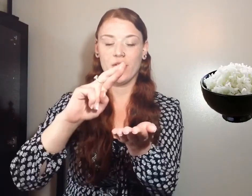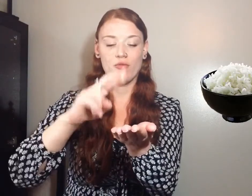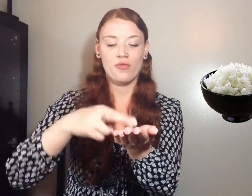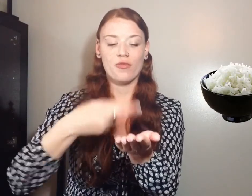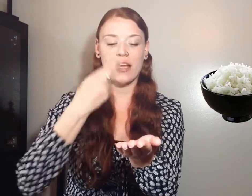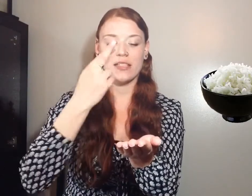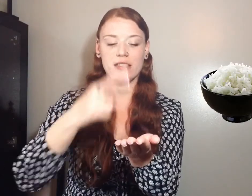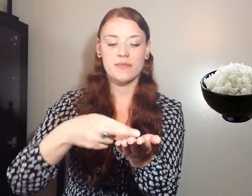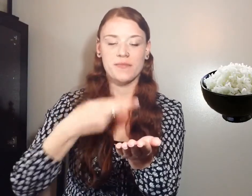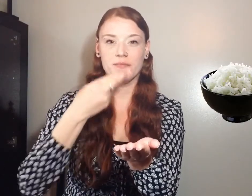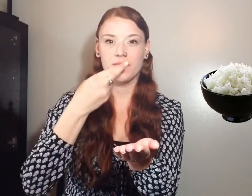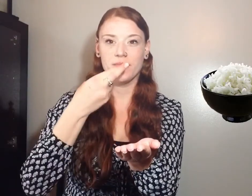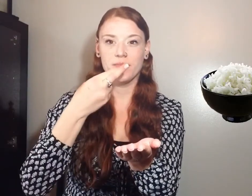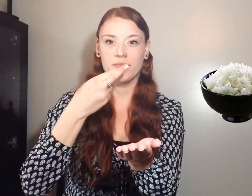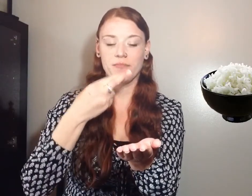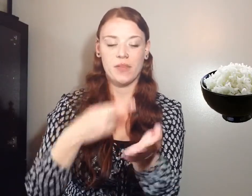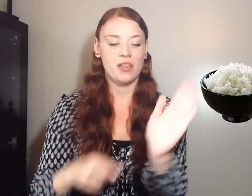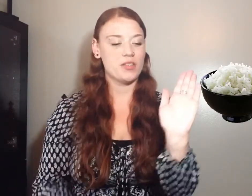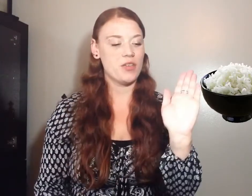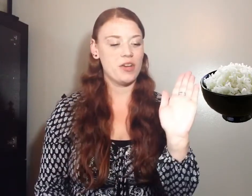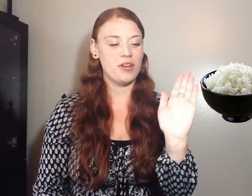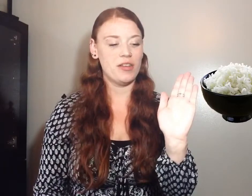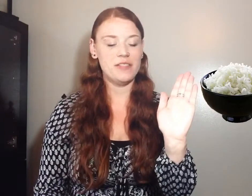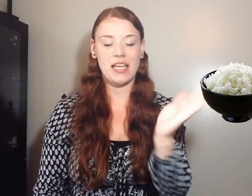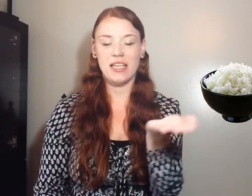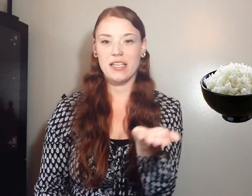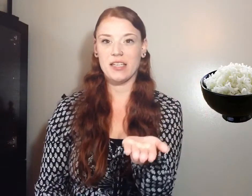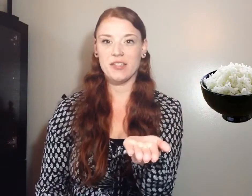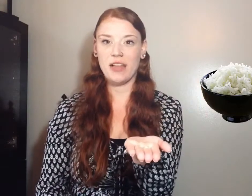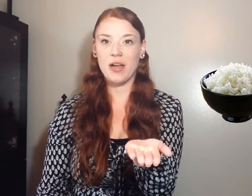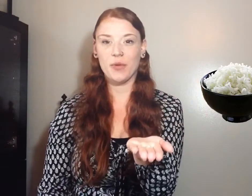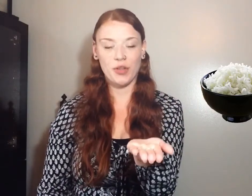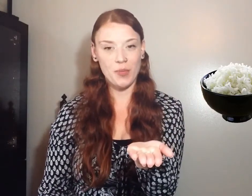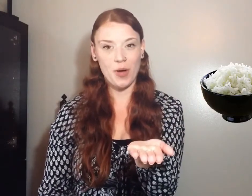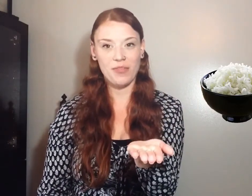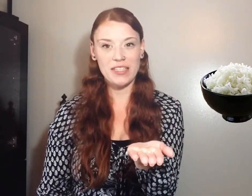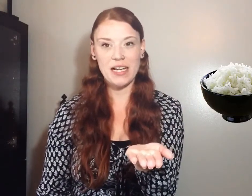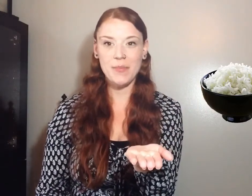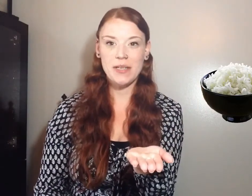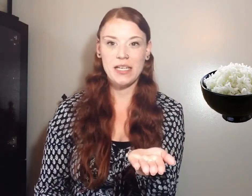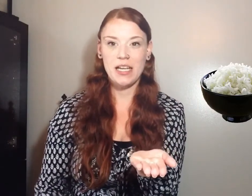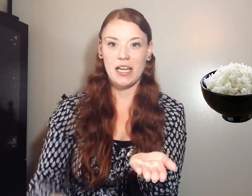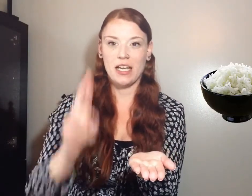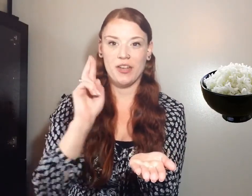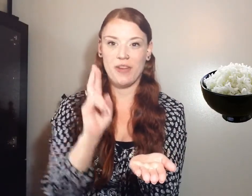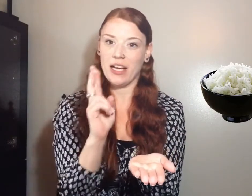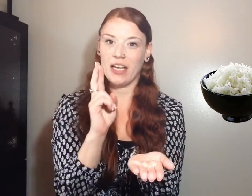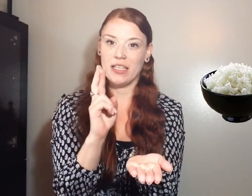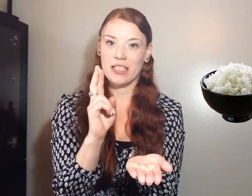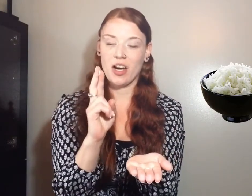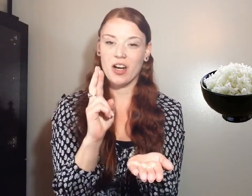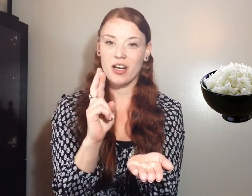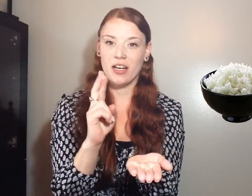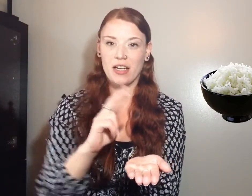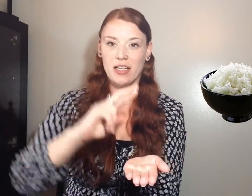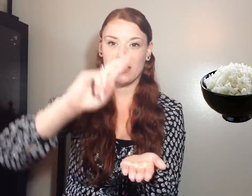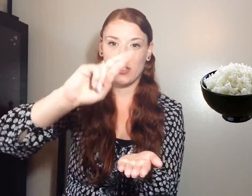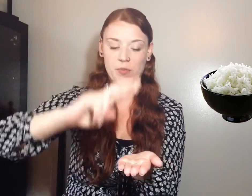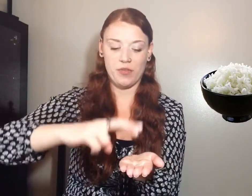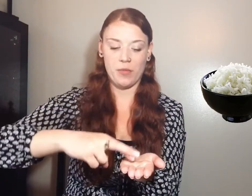Rice. So your left hand is flat with your palm facing up and your right hand is an R. It scoops from your